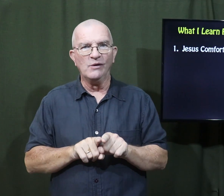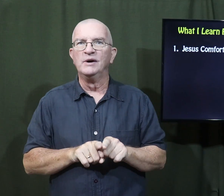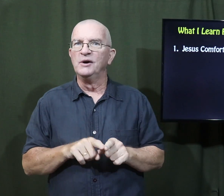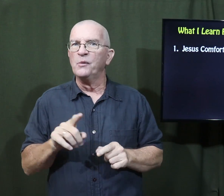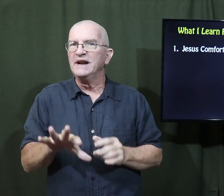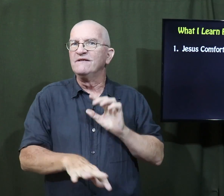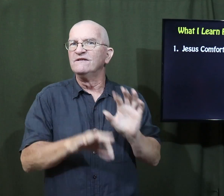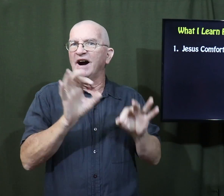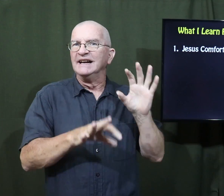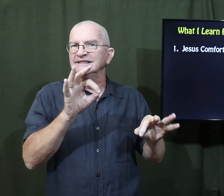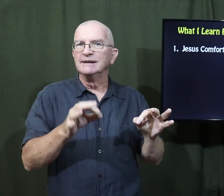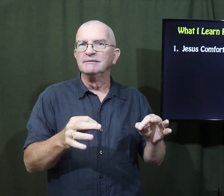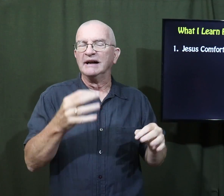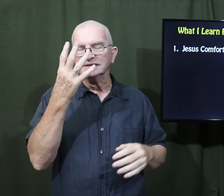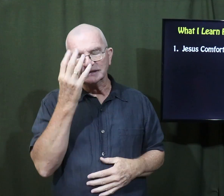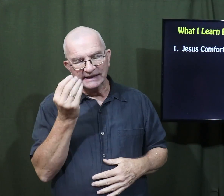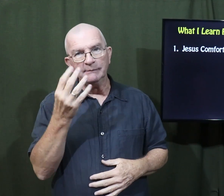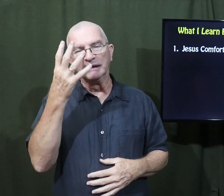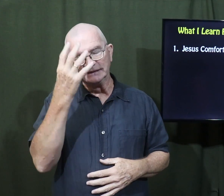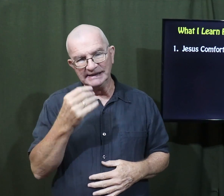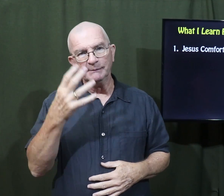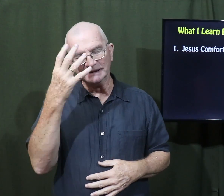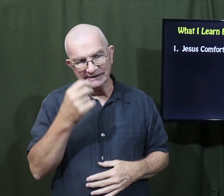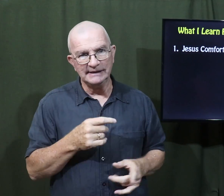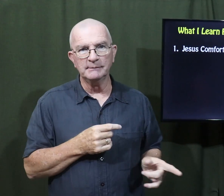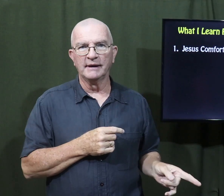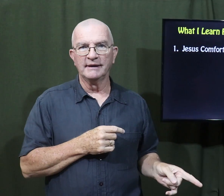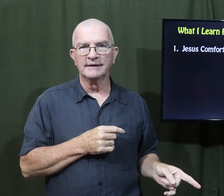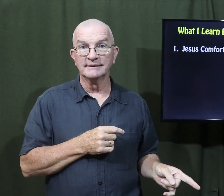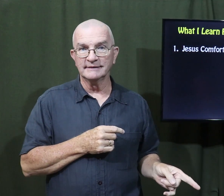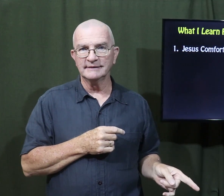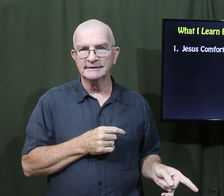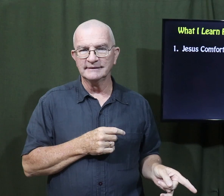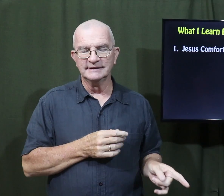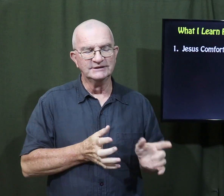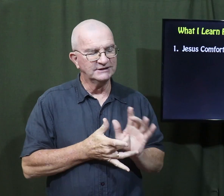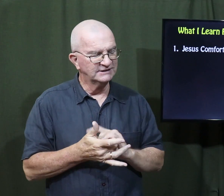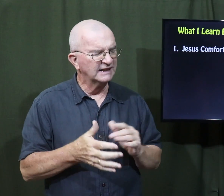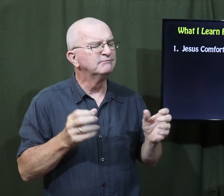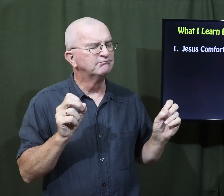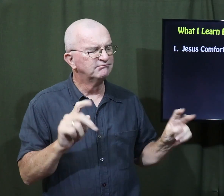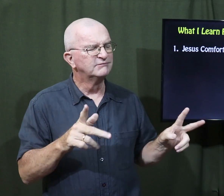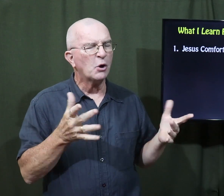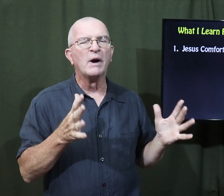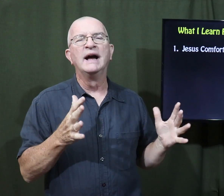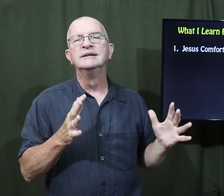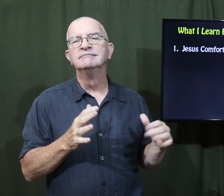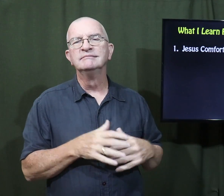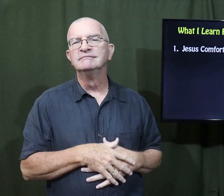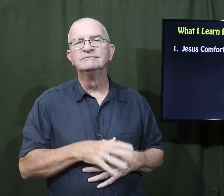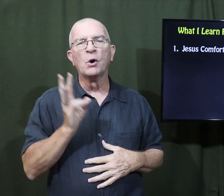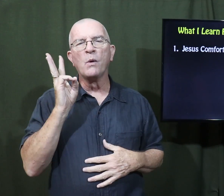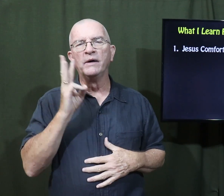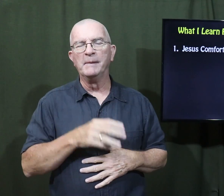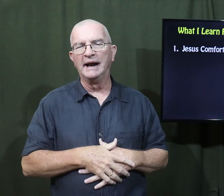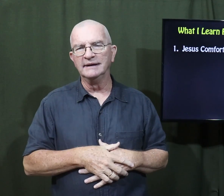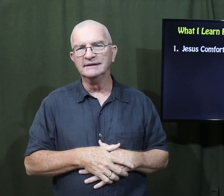also, when he finds them asleep over and over, Jesus said, it's okay, don't worry about it.